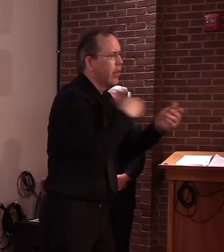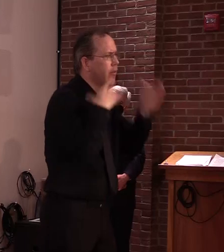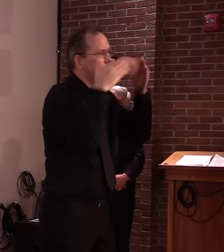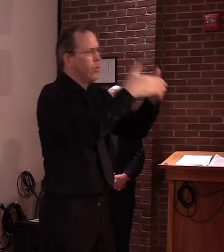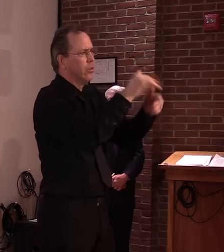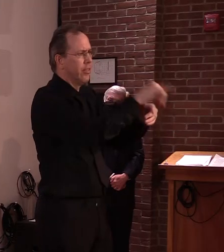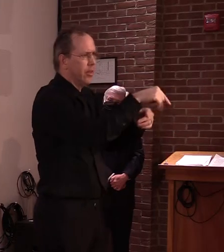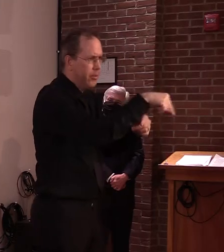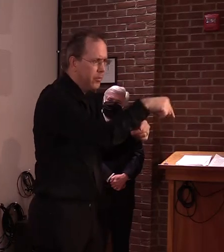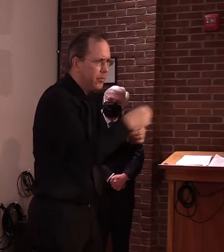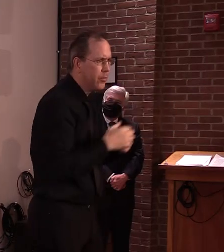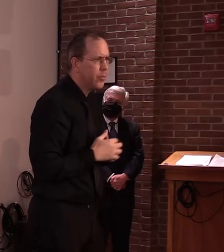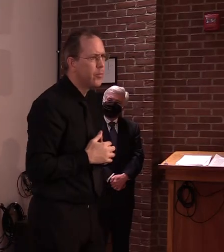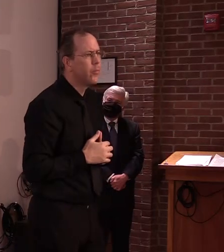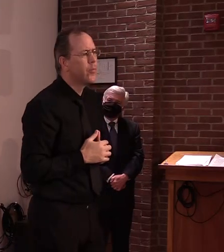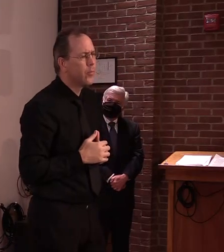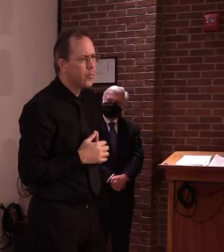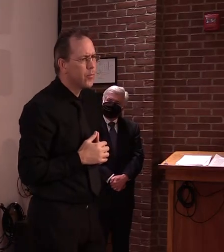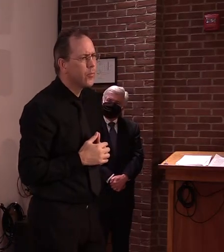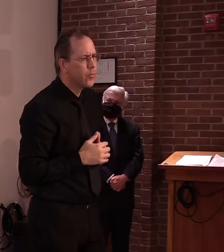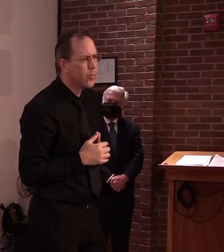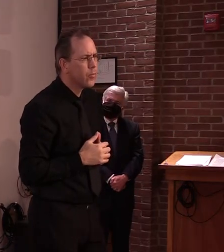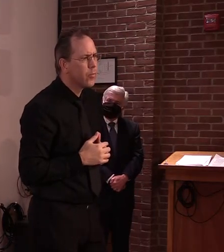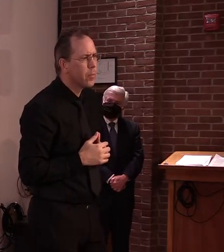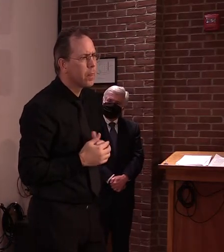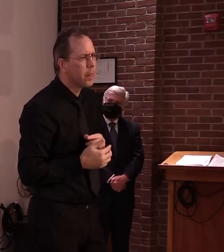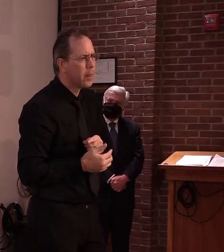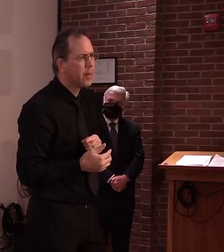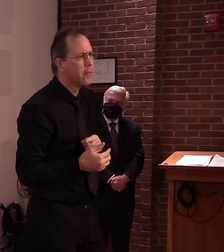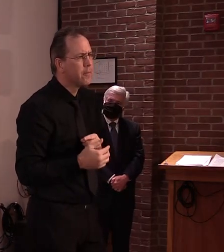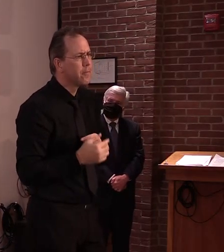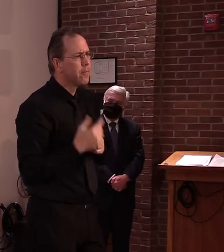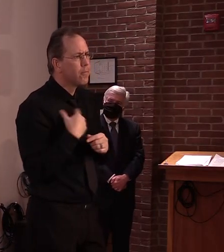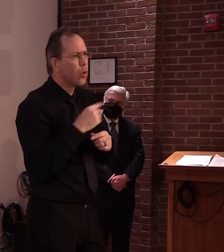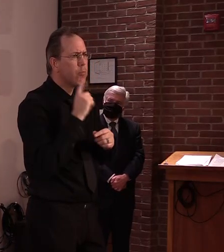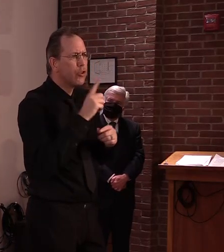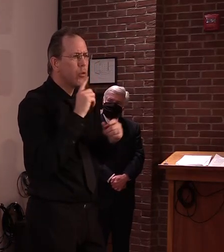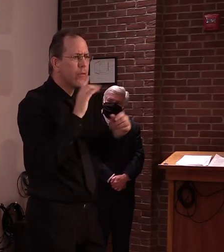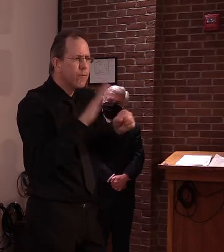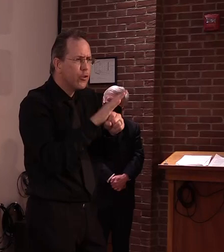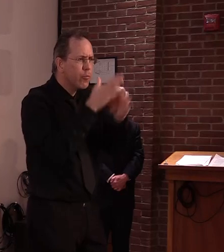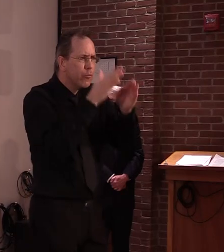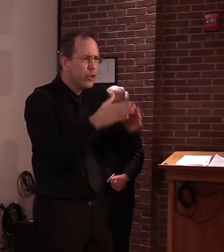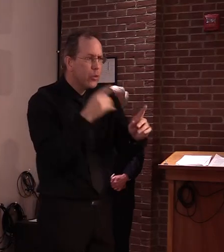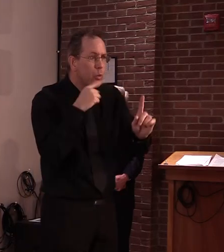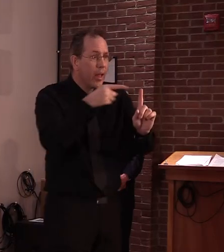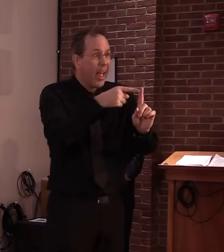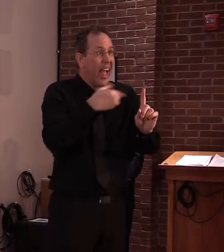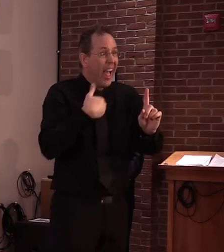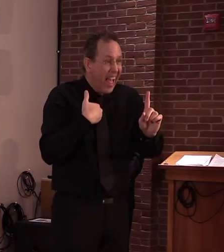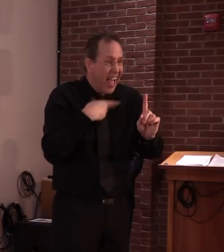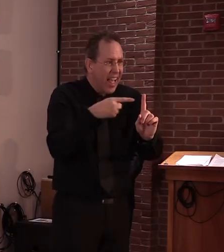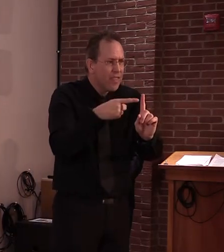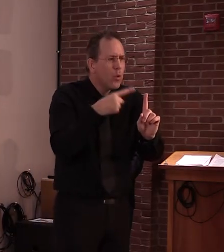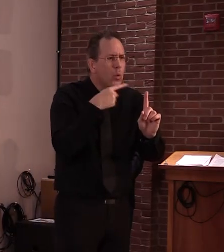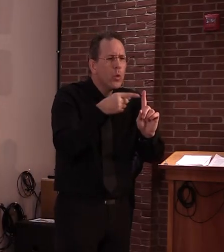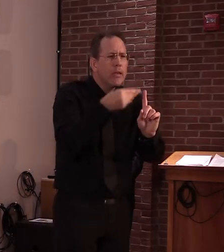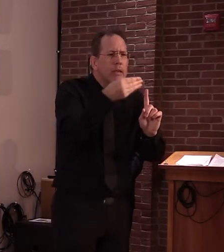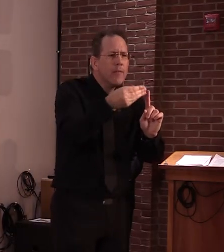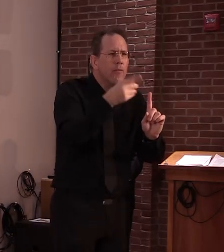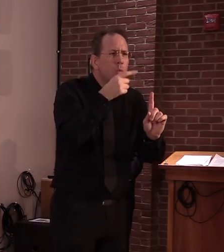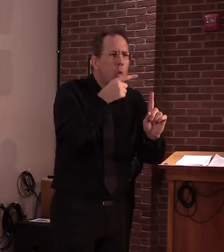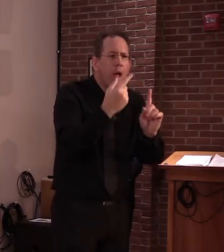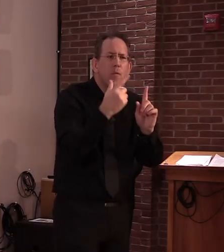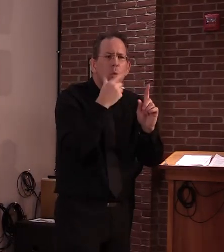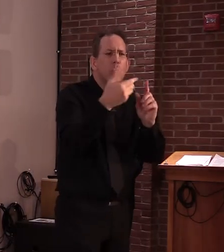make sure that we that we hunt it out and we try and find out who has the virus so we can contain it. But I don't